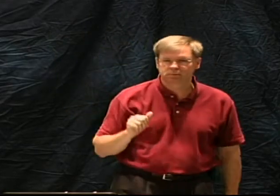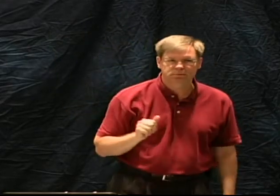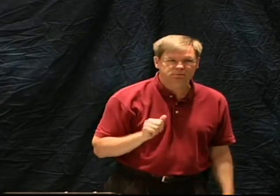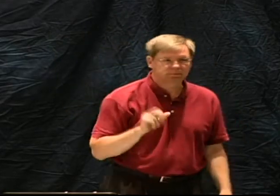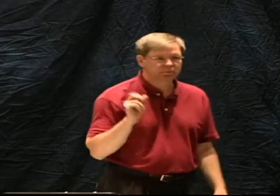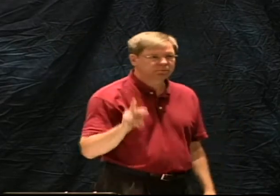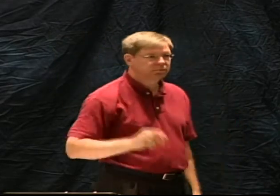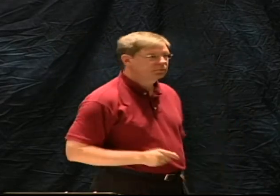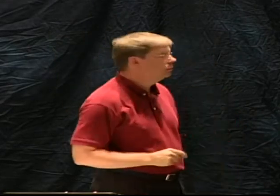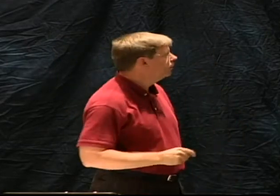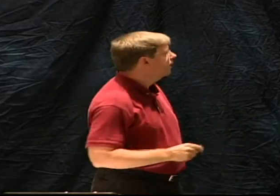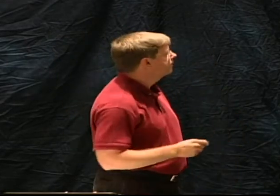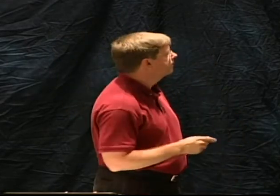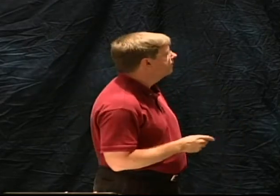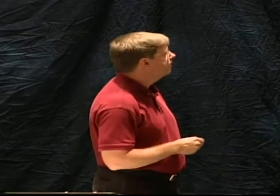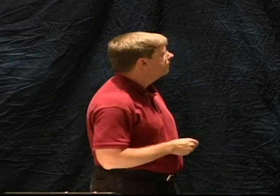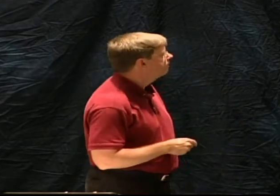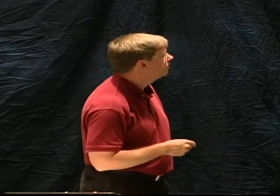Okay? We're clear here that this is passive.